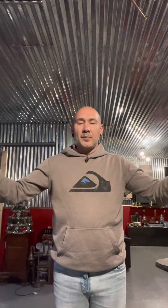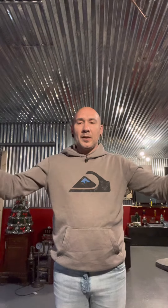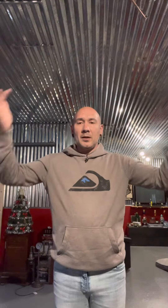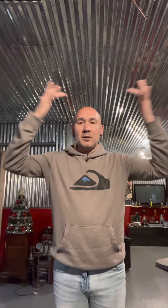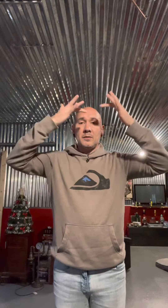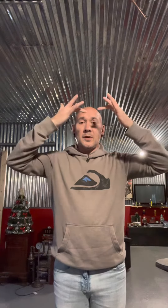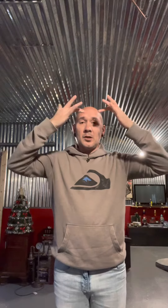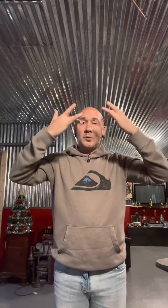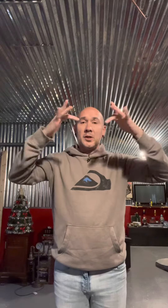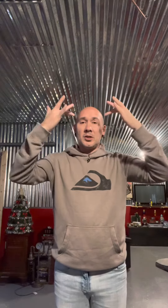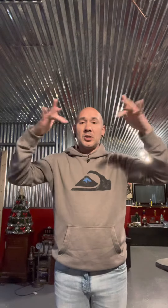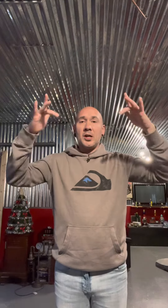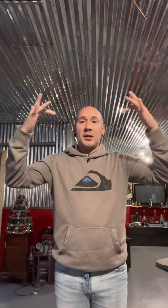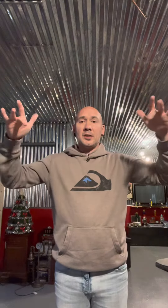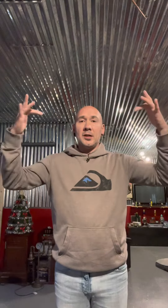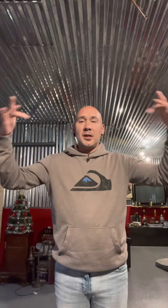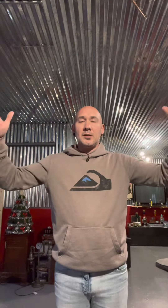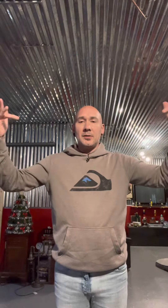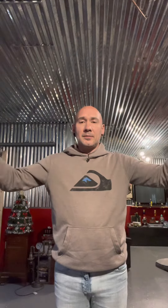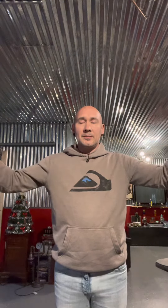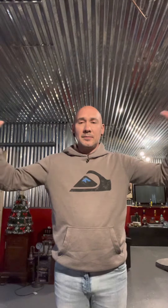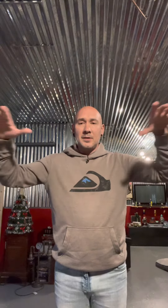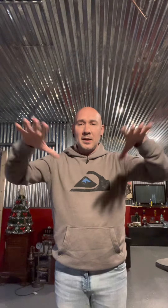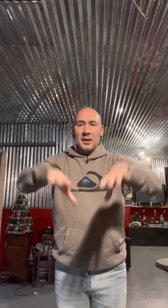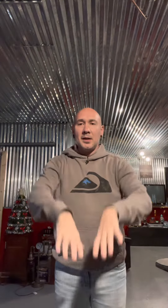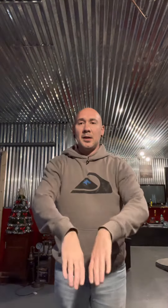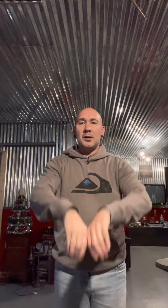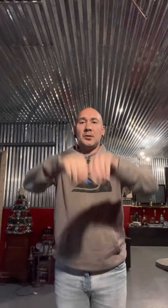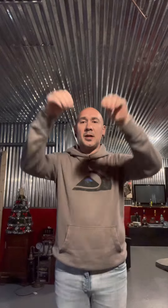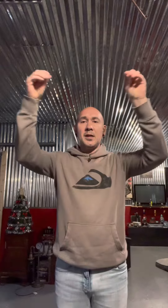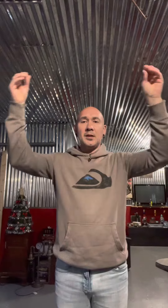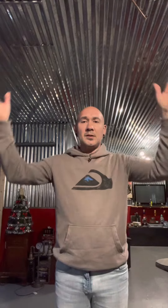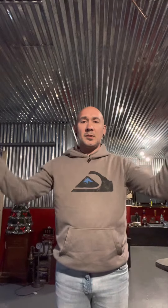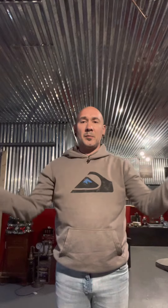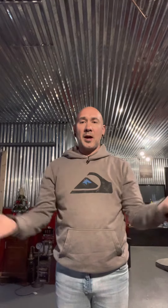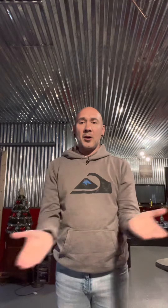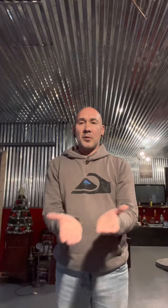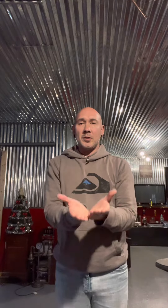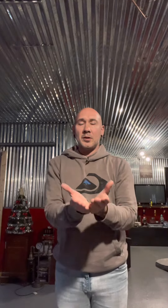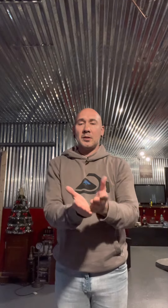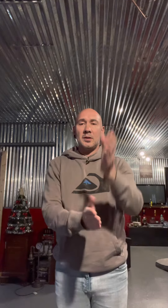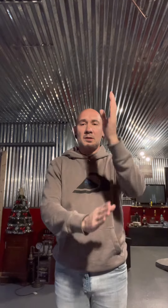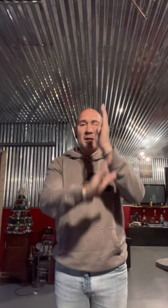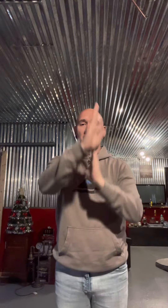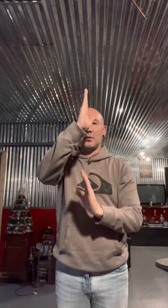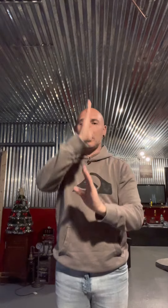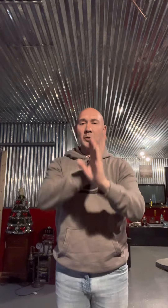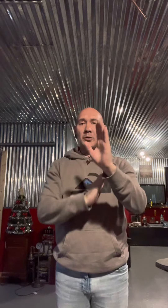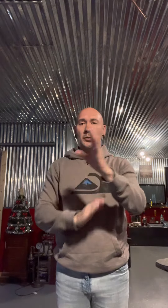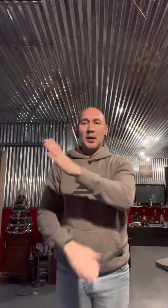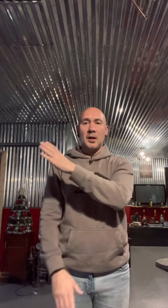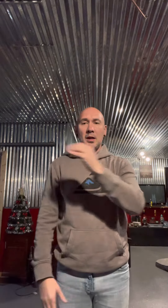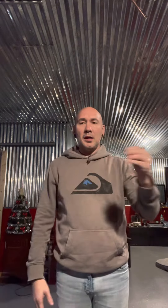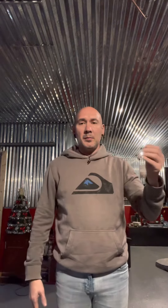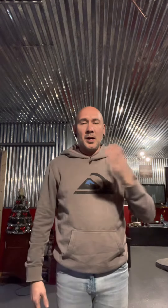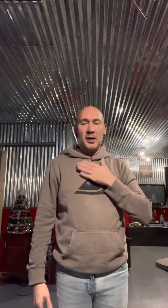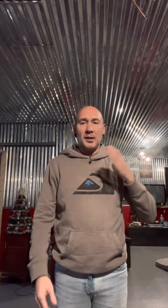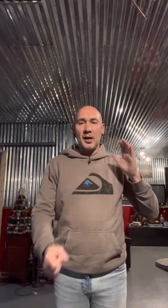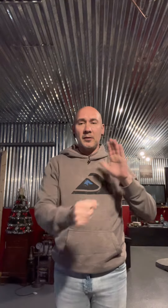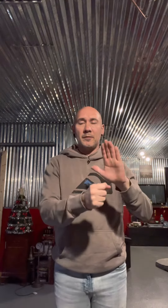following a shining light, in your hands the power to save the world in my life.